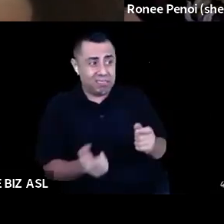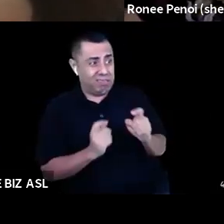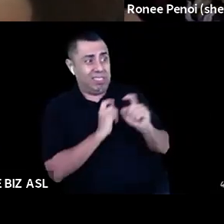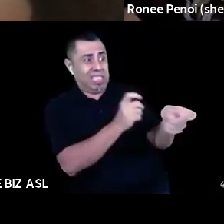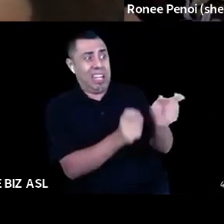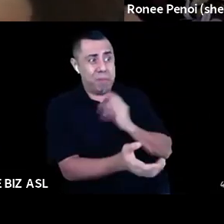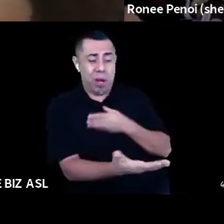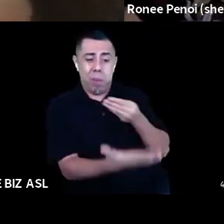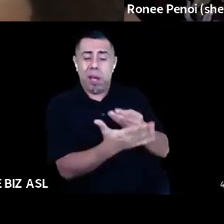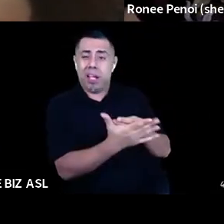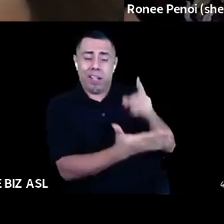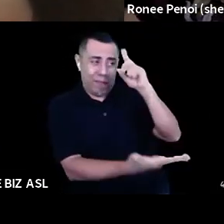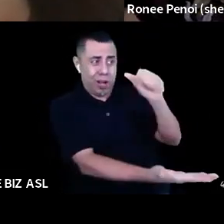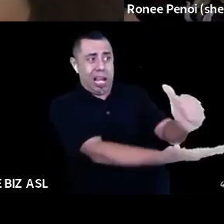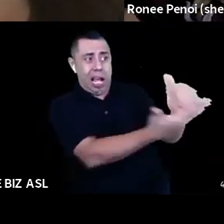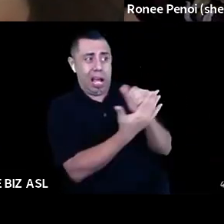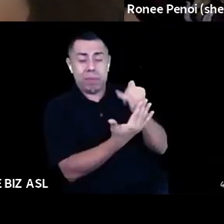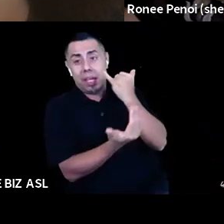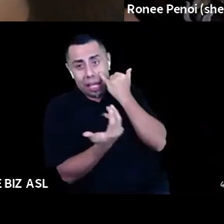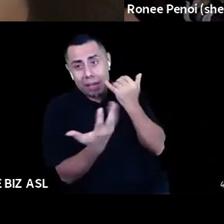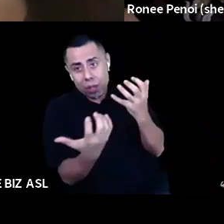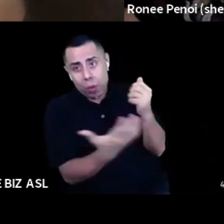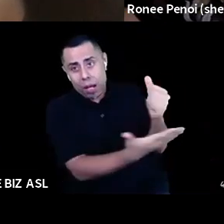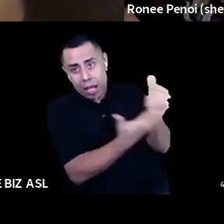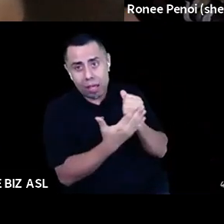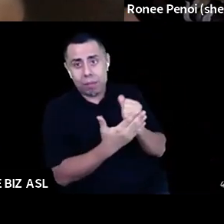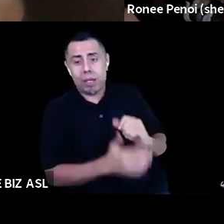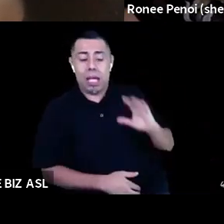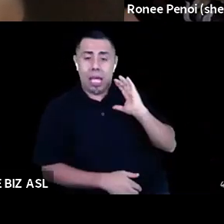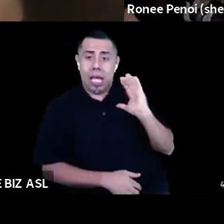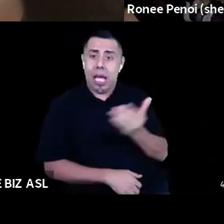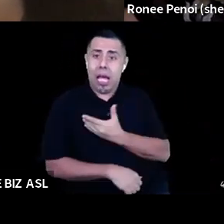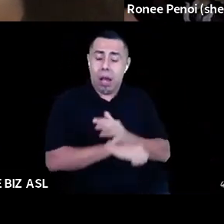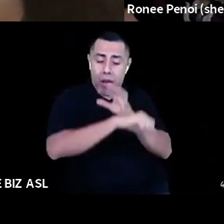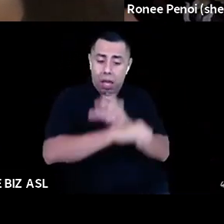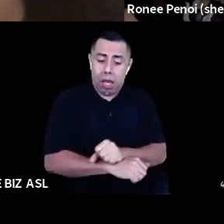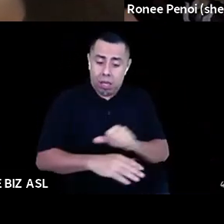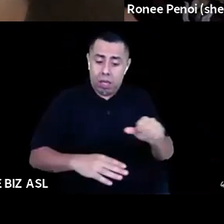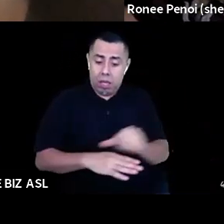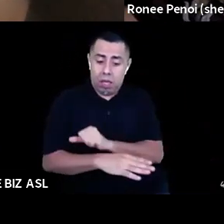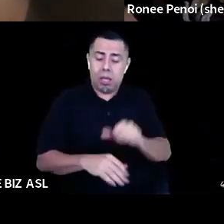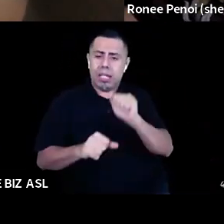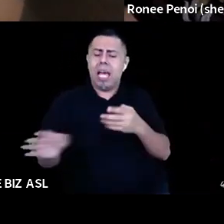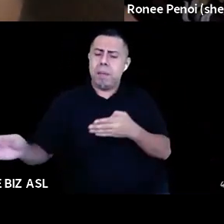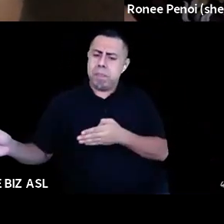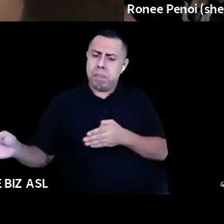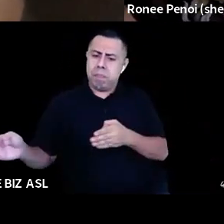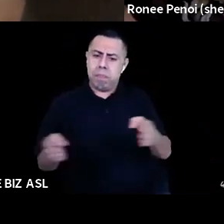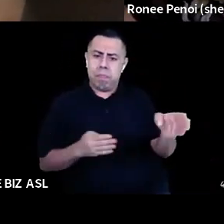we can move our practices that way, not unguided, um, or unfounded. And I always